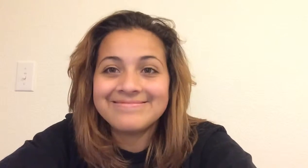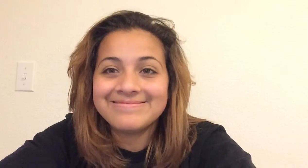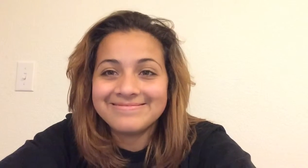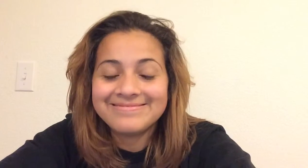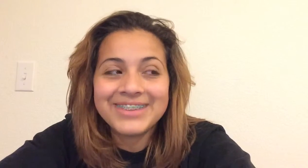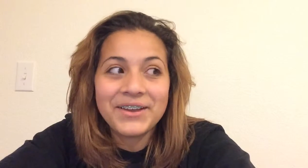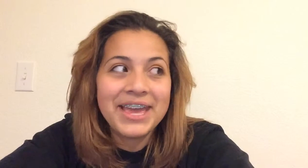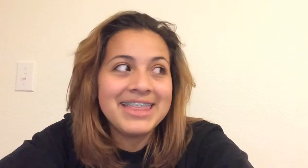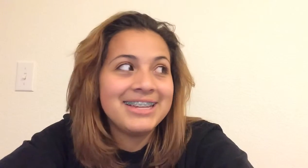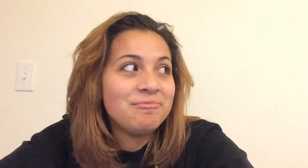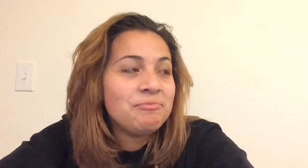Okay then then